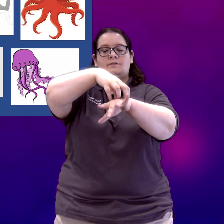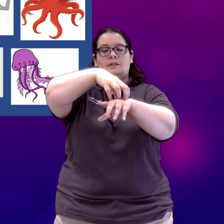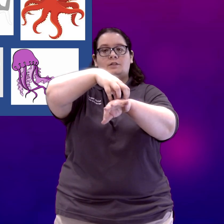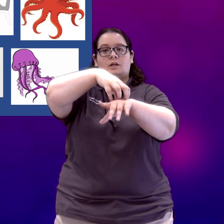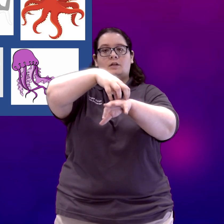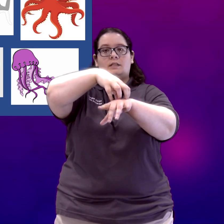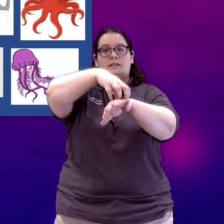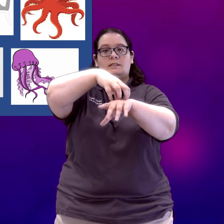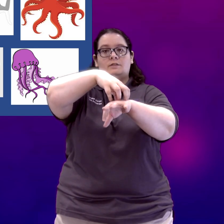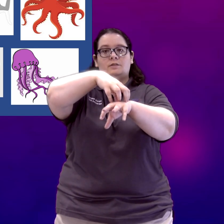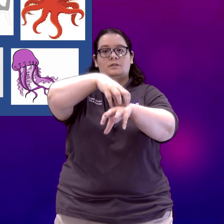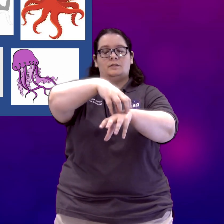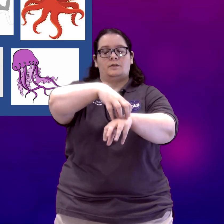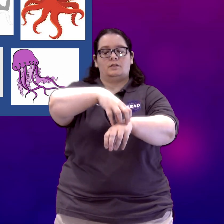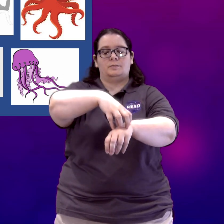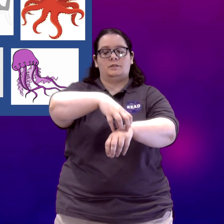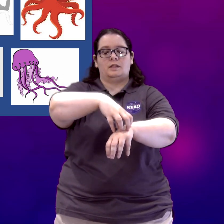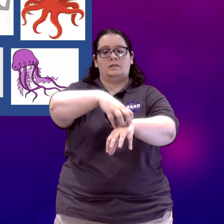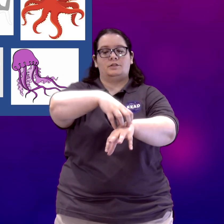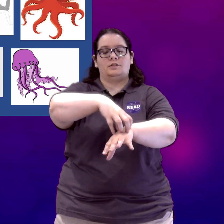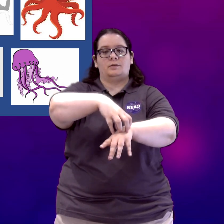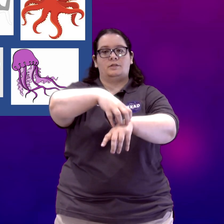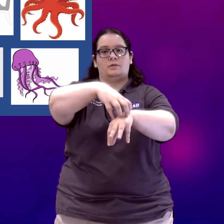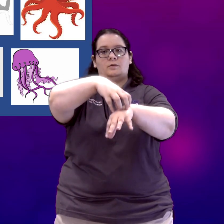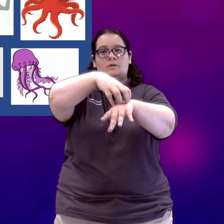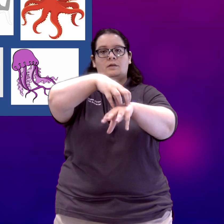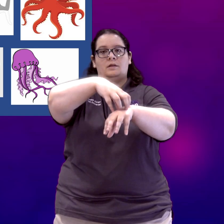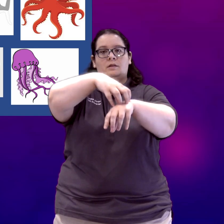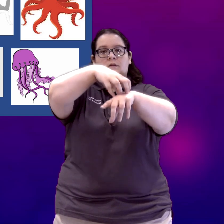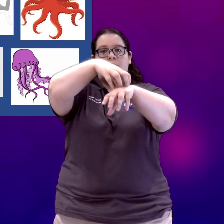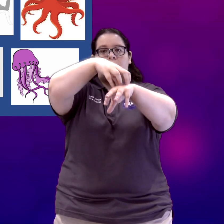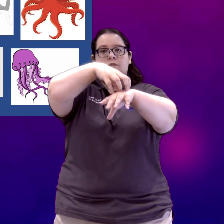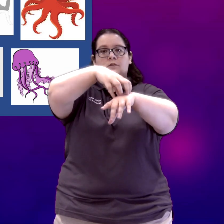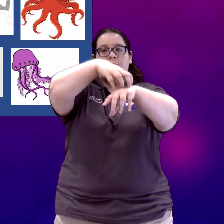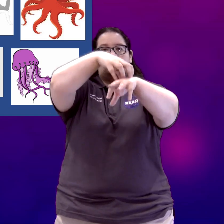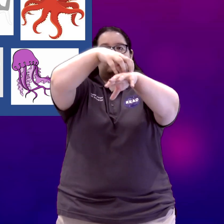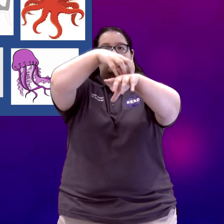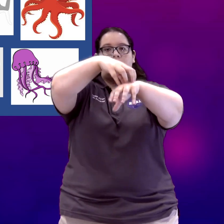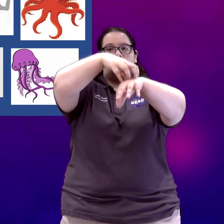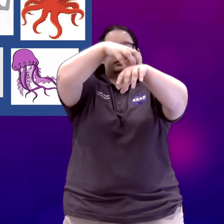fingers are the tentacles of the octopus. And it's just going to swim upward.